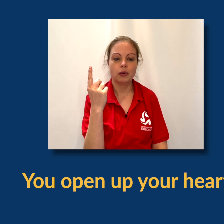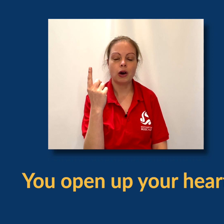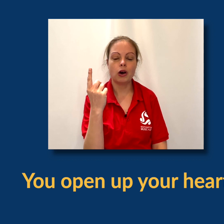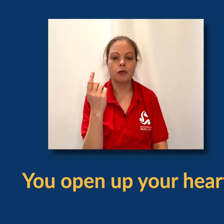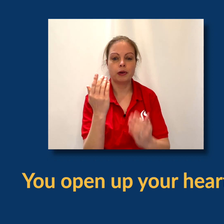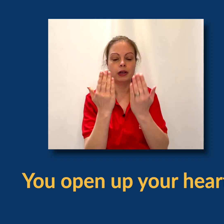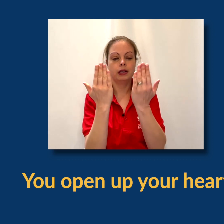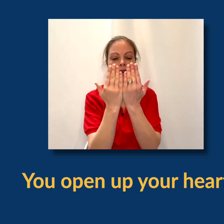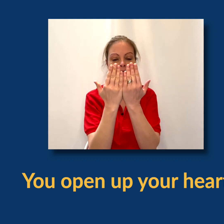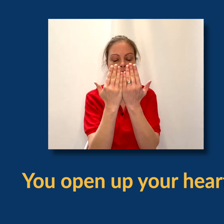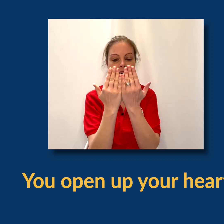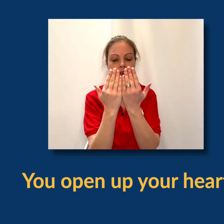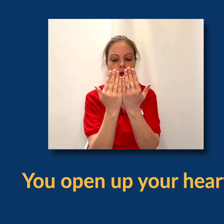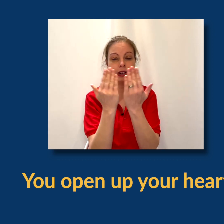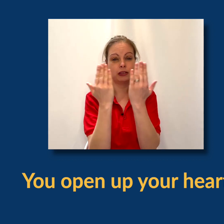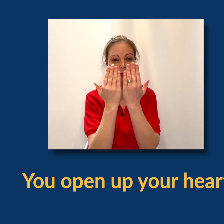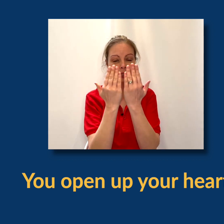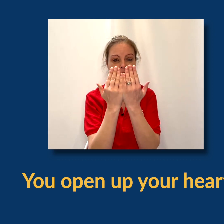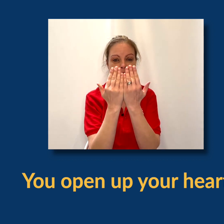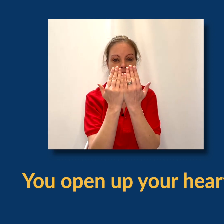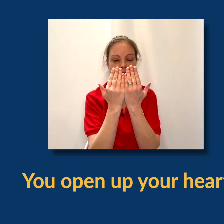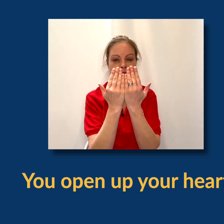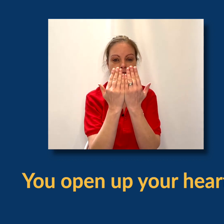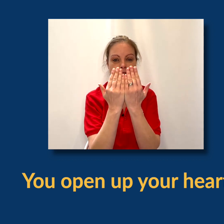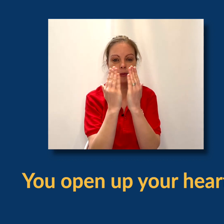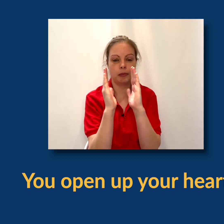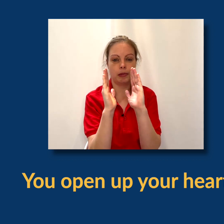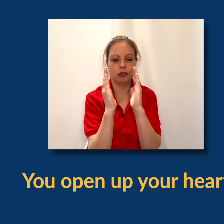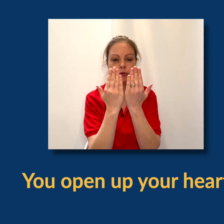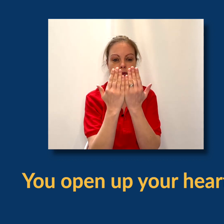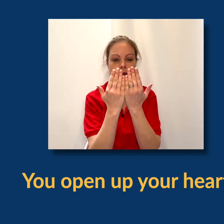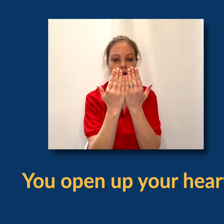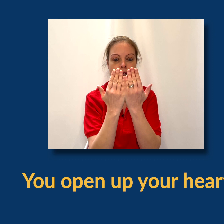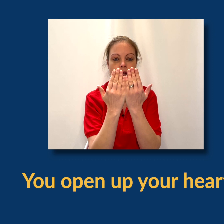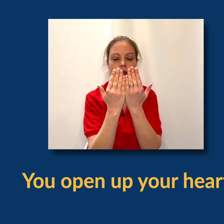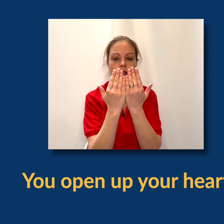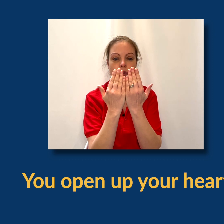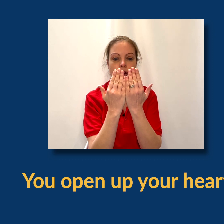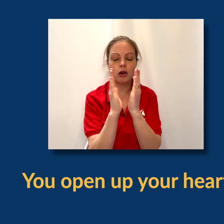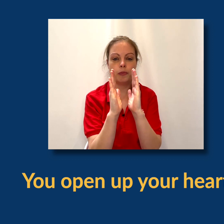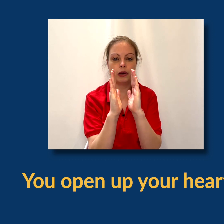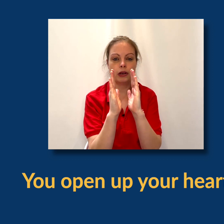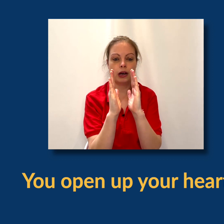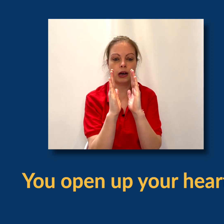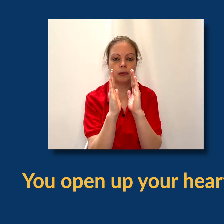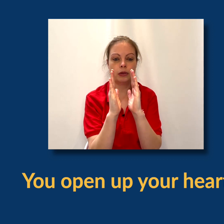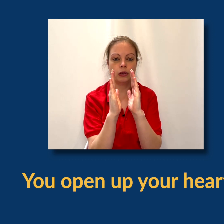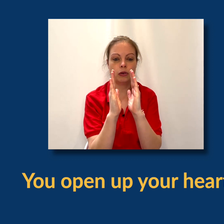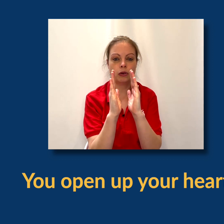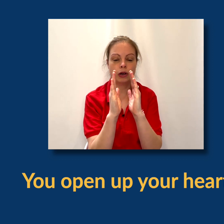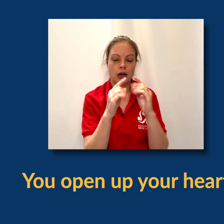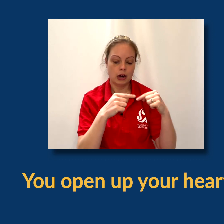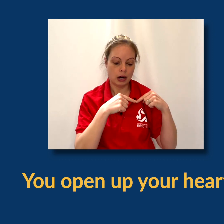You open, hands together with your little fingers together and you're just going to open them up like the doors are opening. You open up